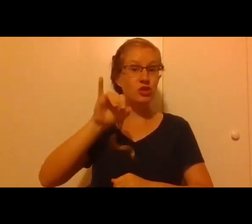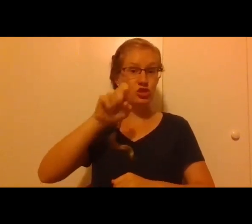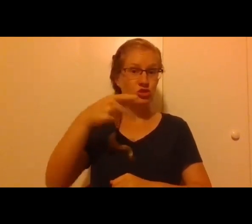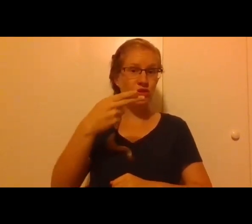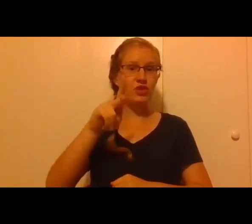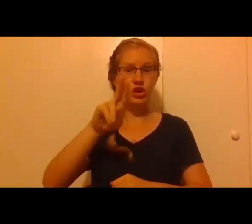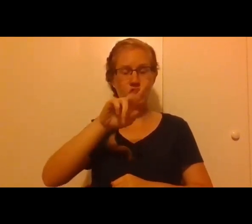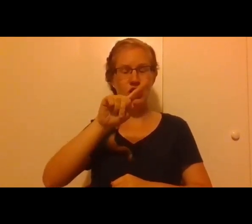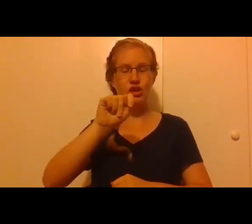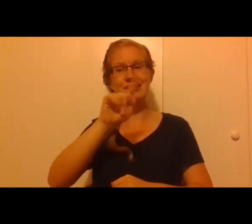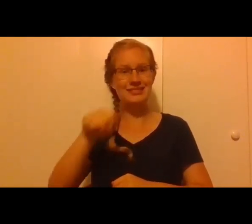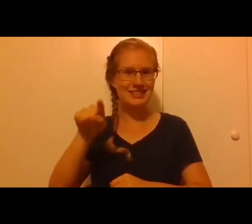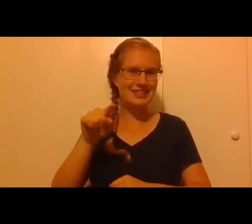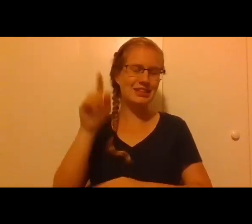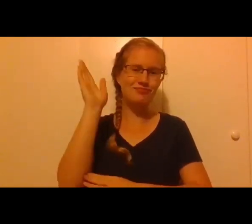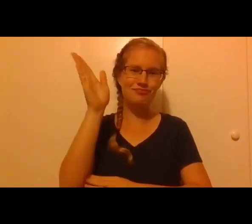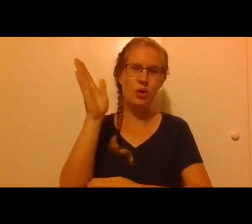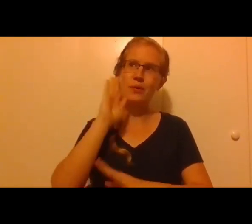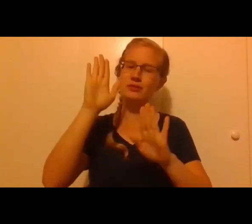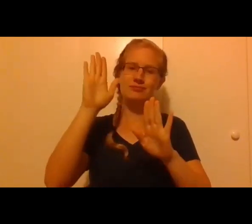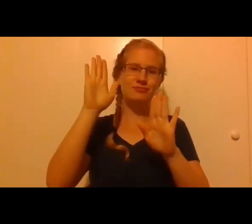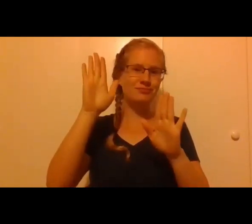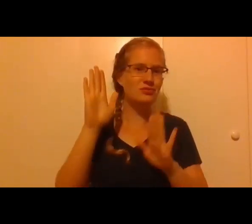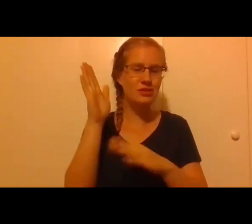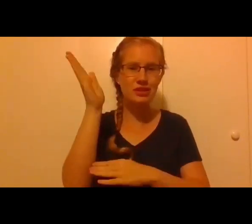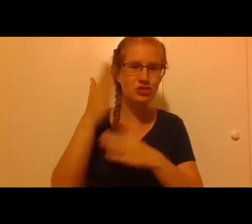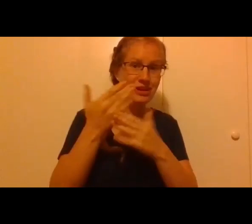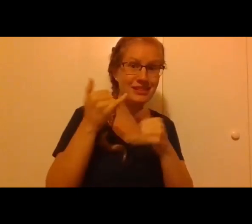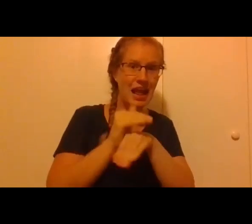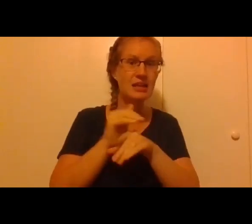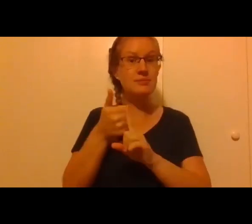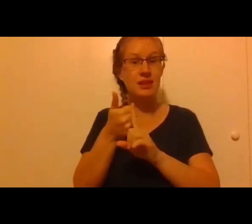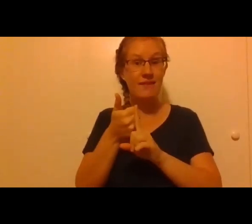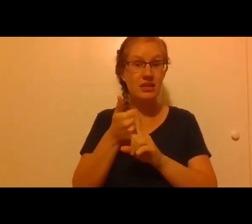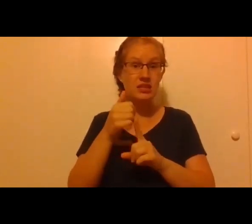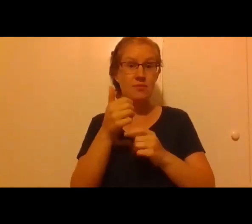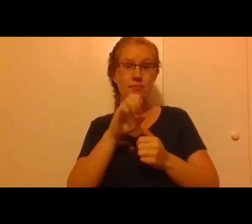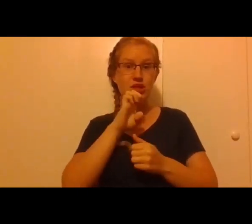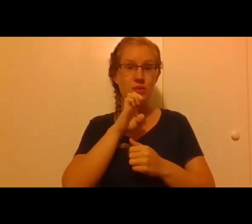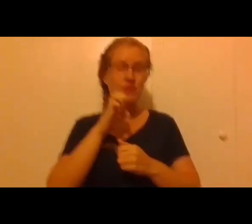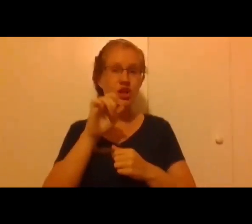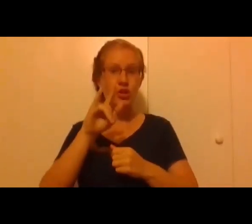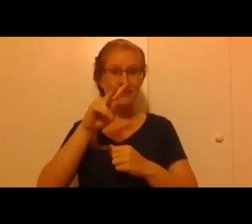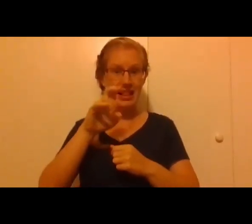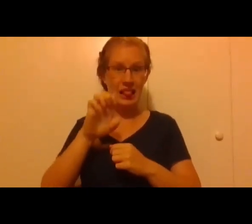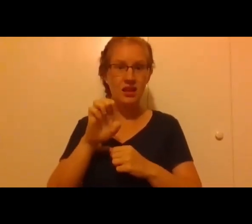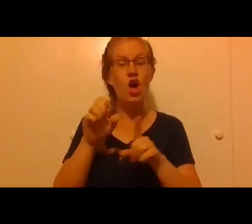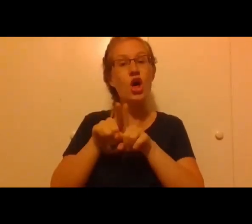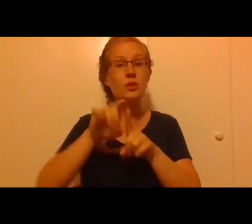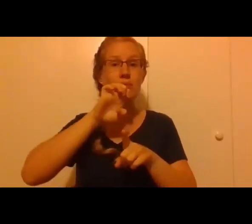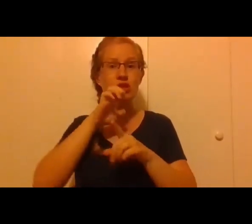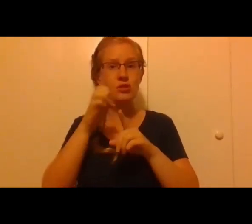you'll be glad to have heard from him tonight. Archbishop Kurtz, who's the Archbishop of Louisville, is the Episcopal moderator of the National Catholic